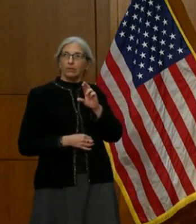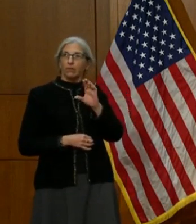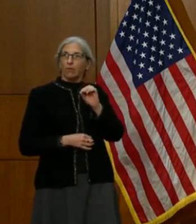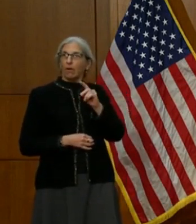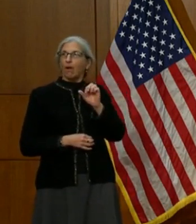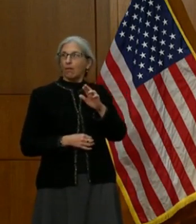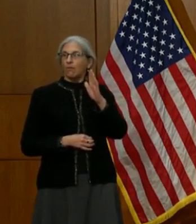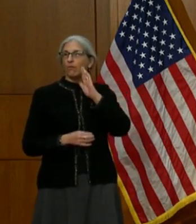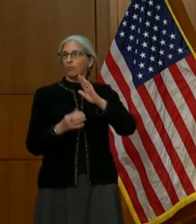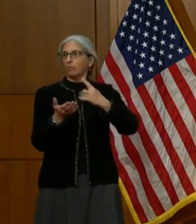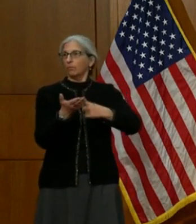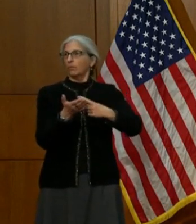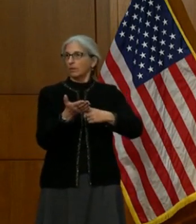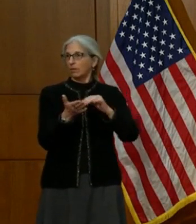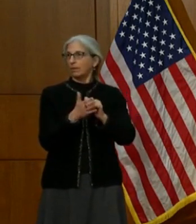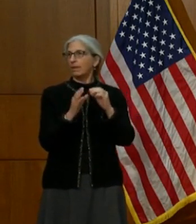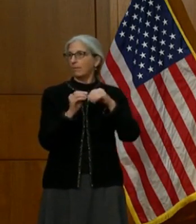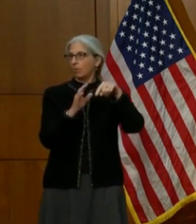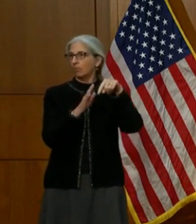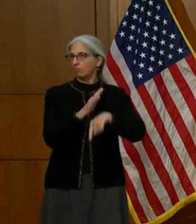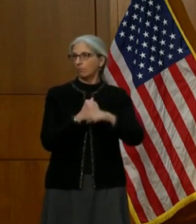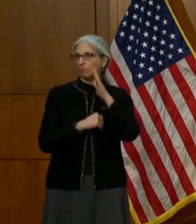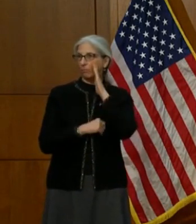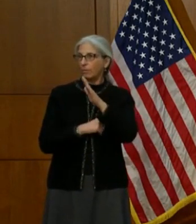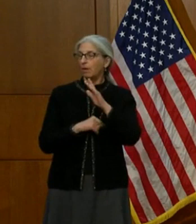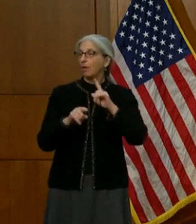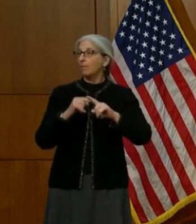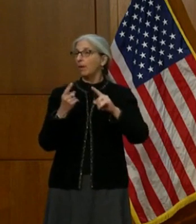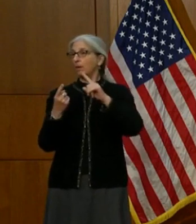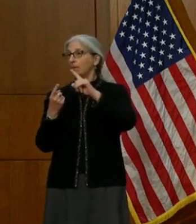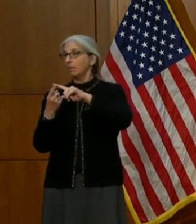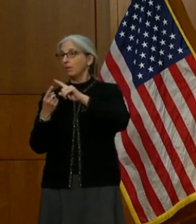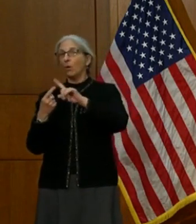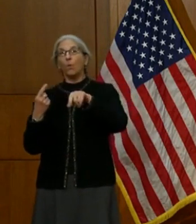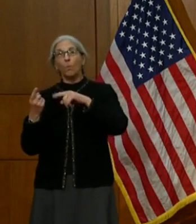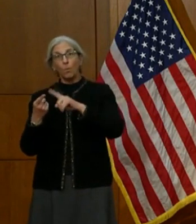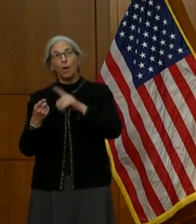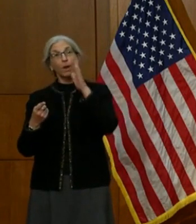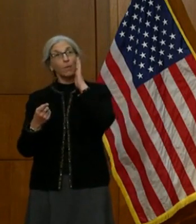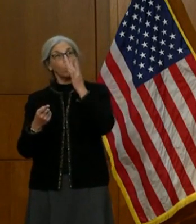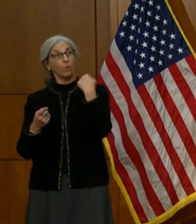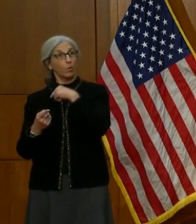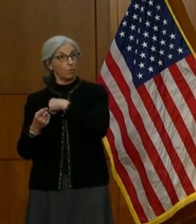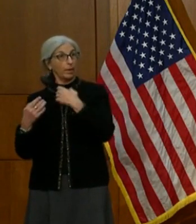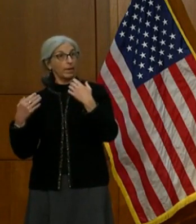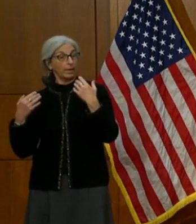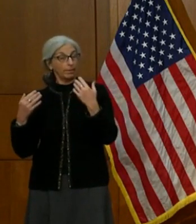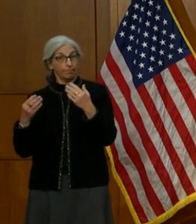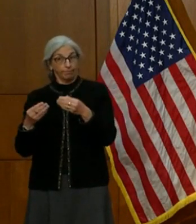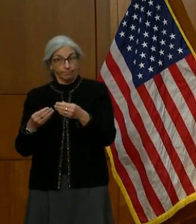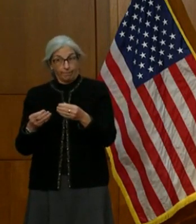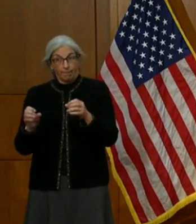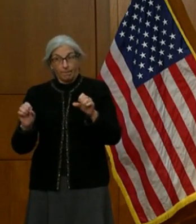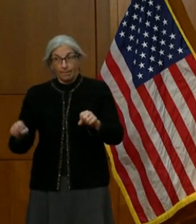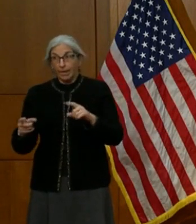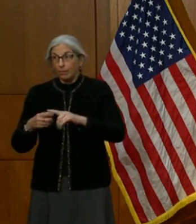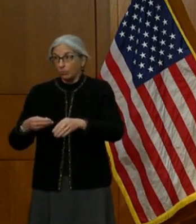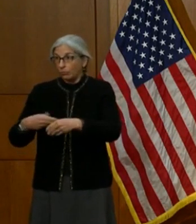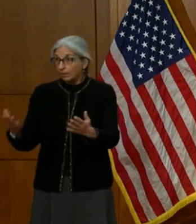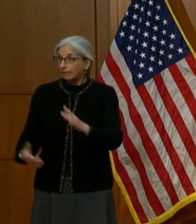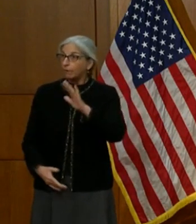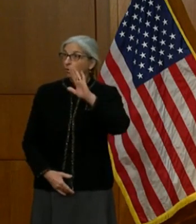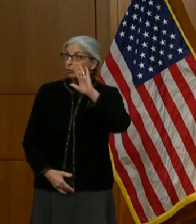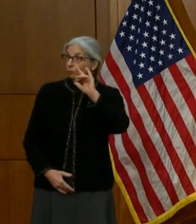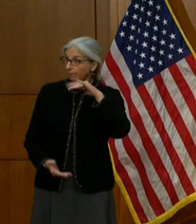in a little bit more detail. The first is, the question was, when will we hit 25,000 and when will we hit 50,000? And